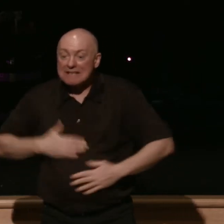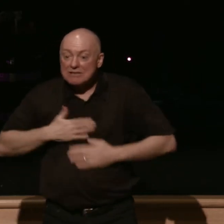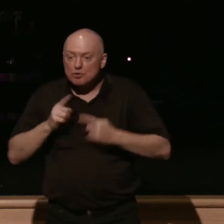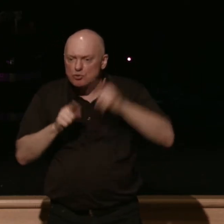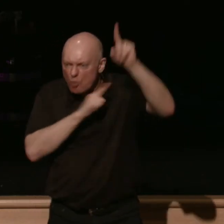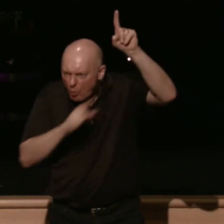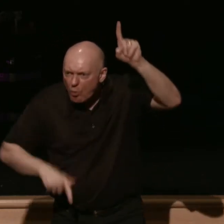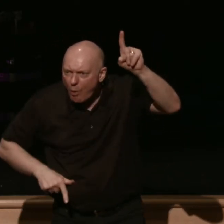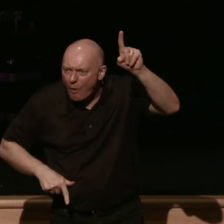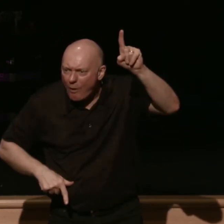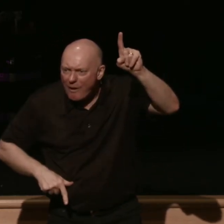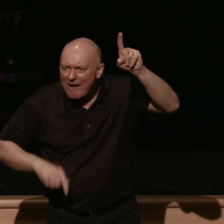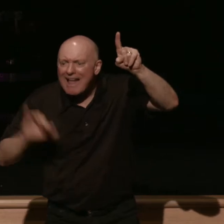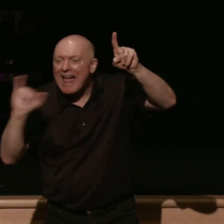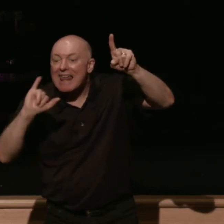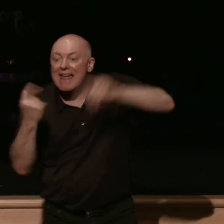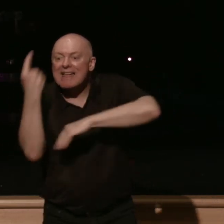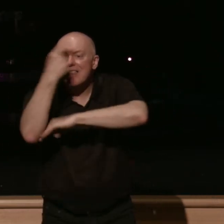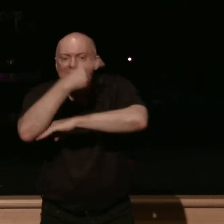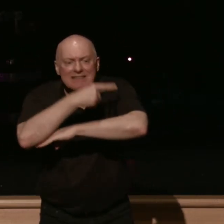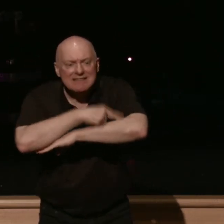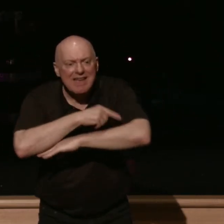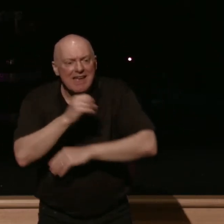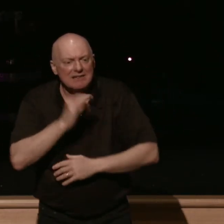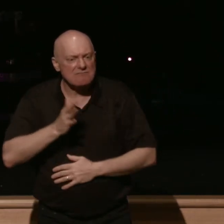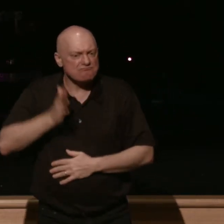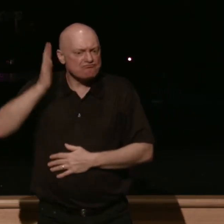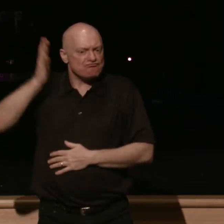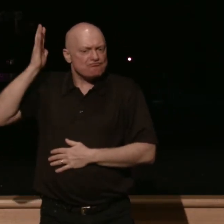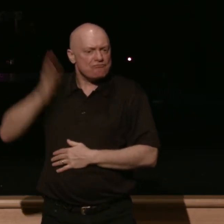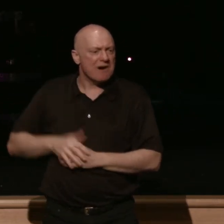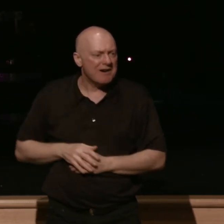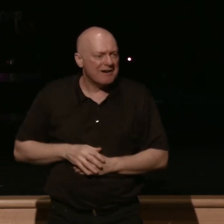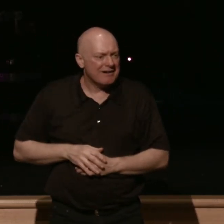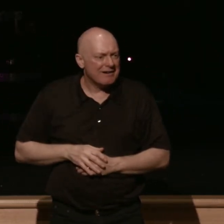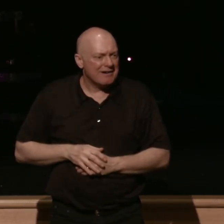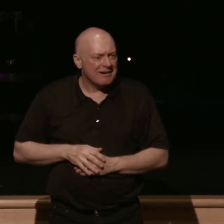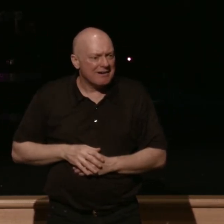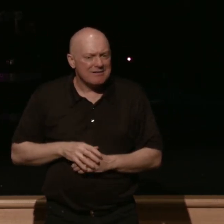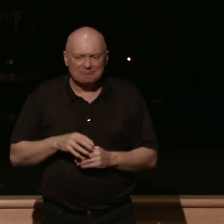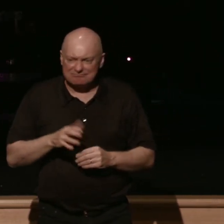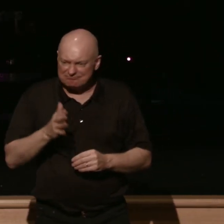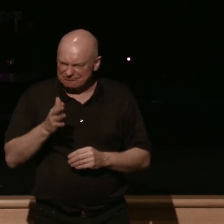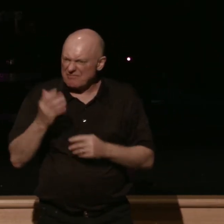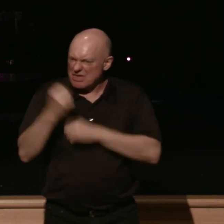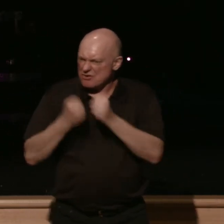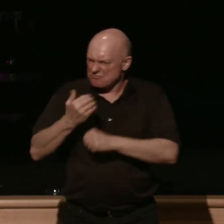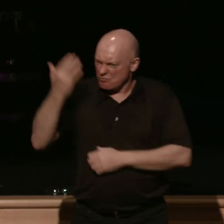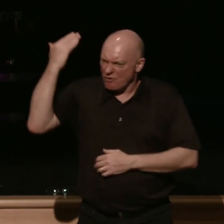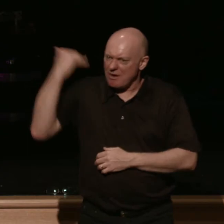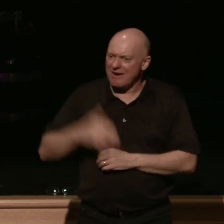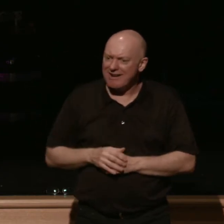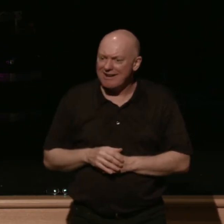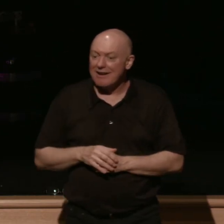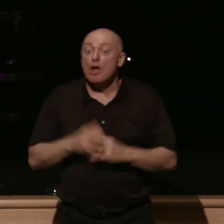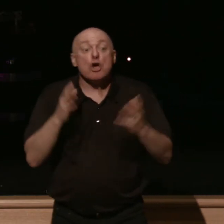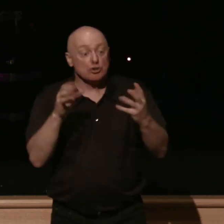as in the days of old and as in former years okay so messenger number one